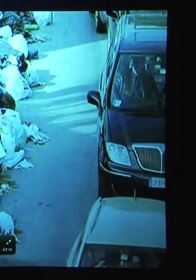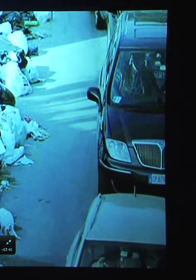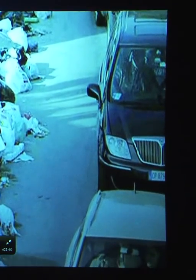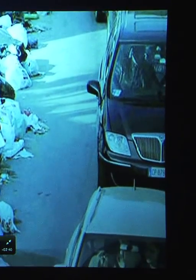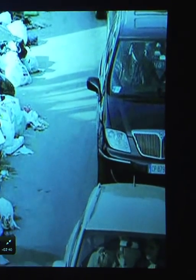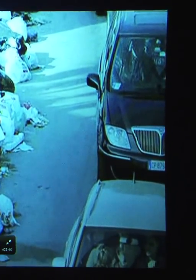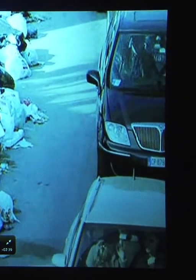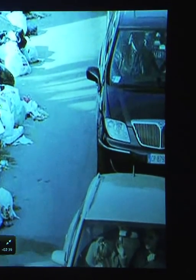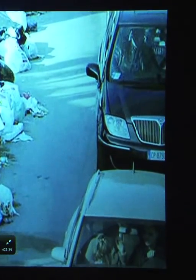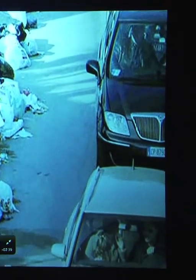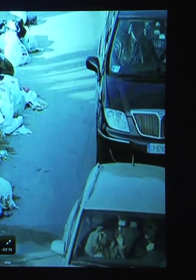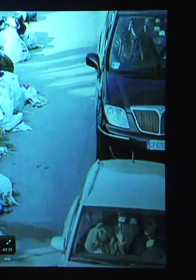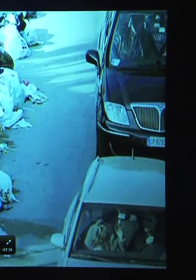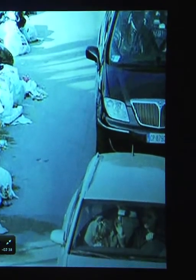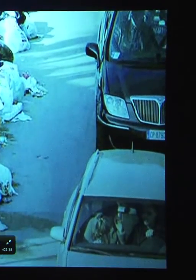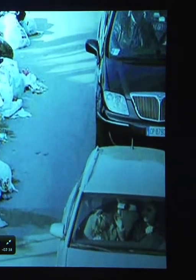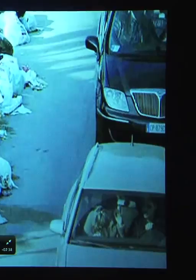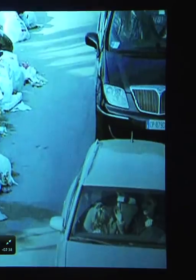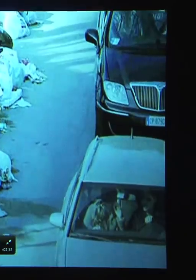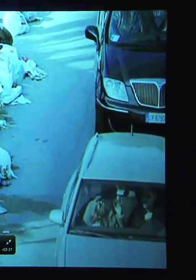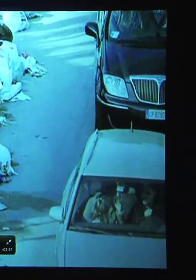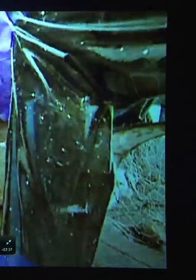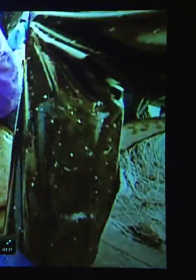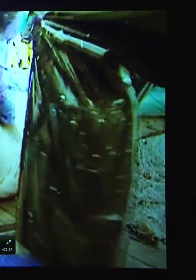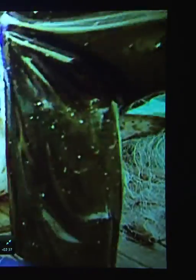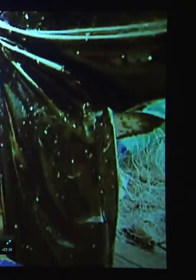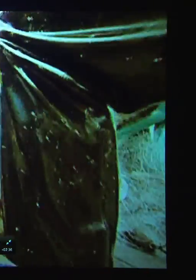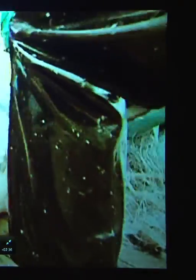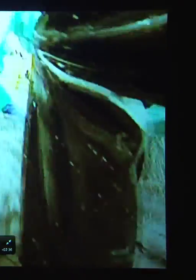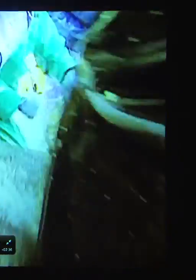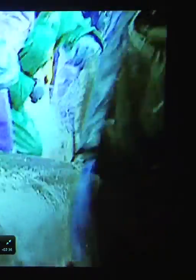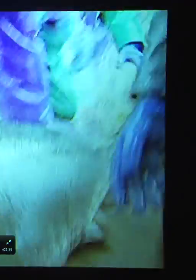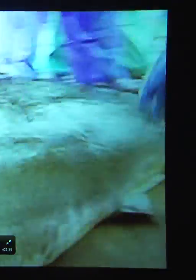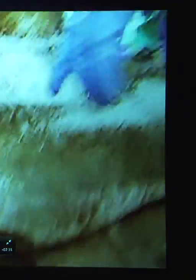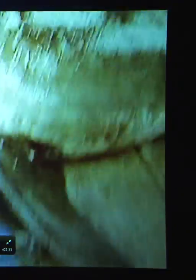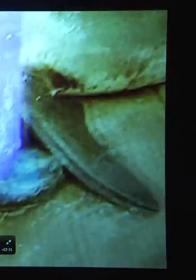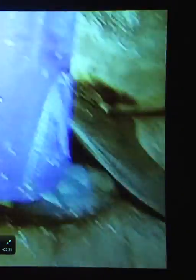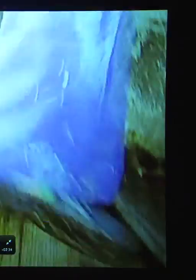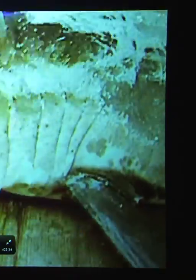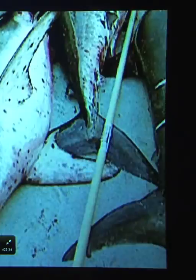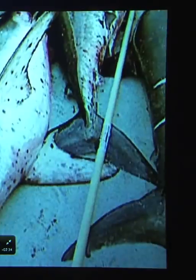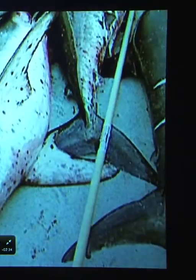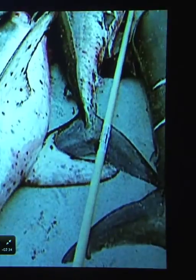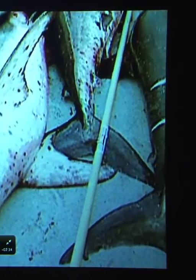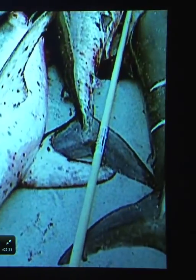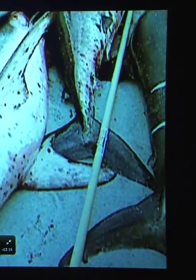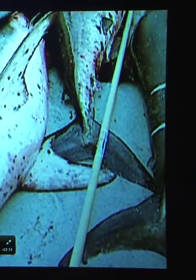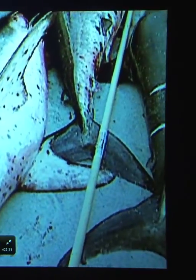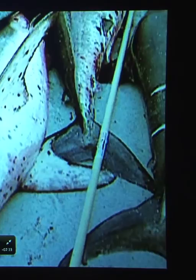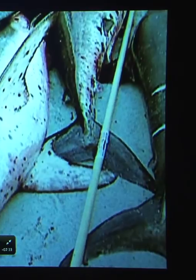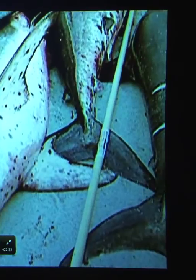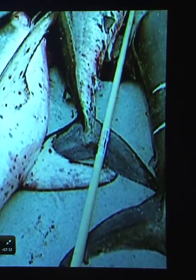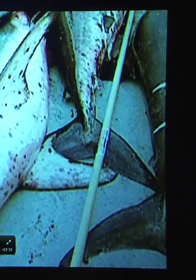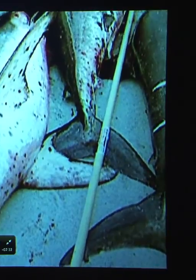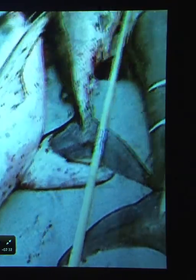our environment look like in a week, a month or a year? Today the International Union for the Conservation of Nature has